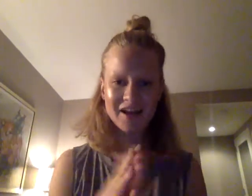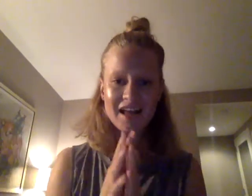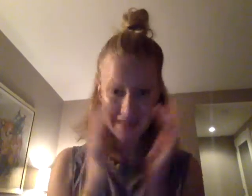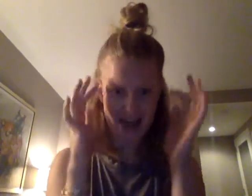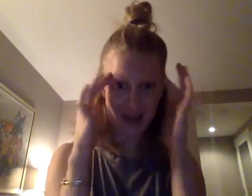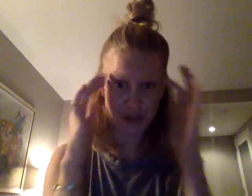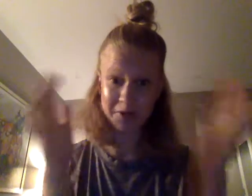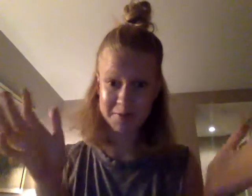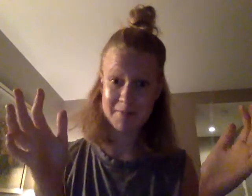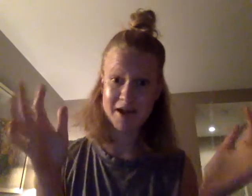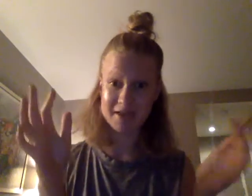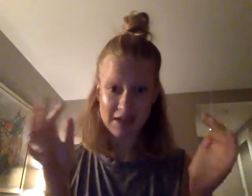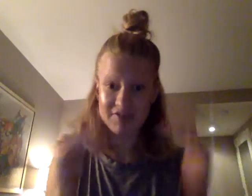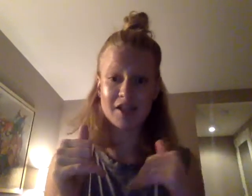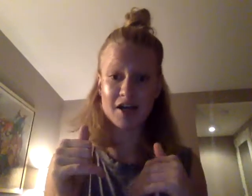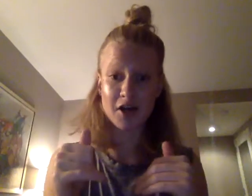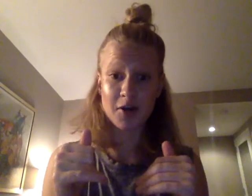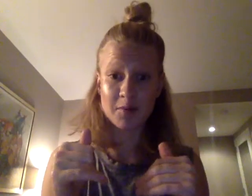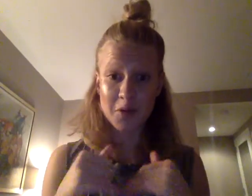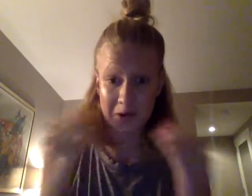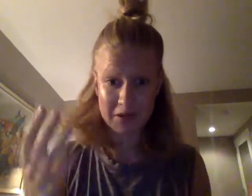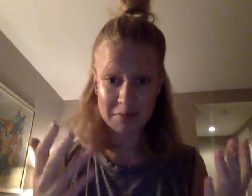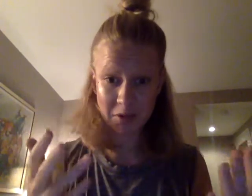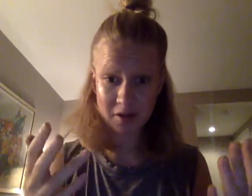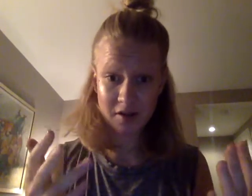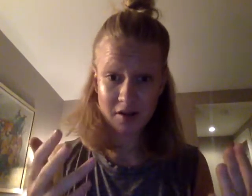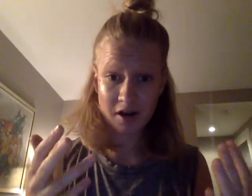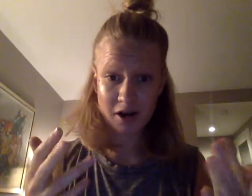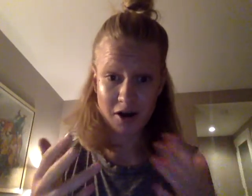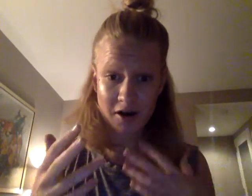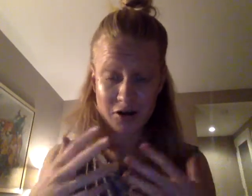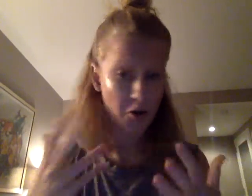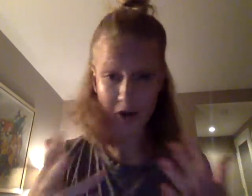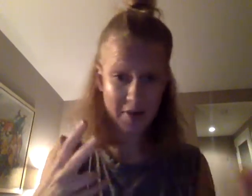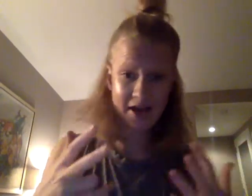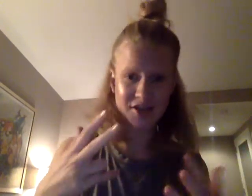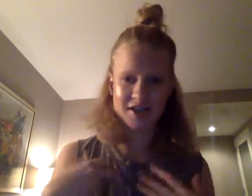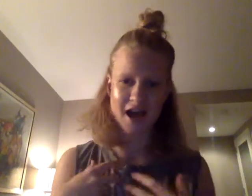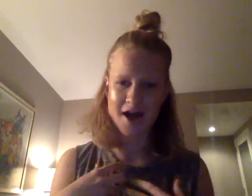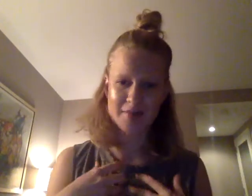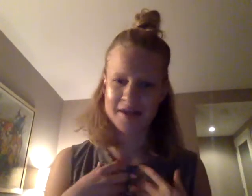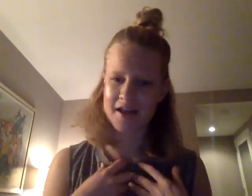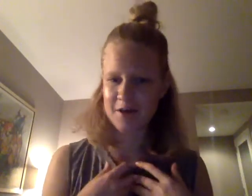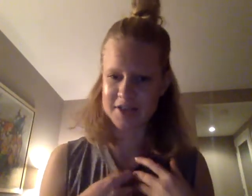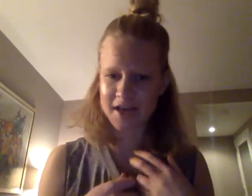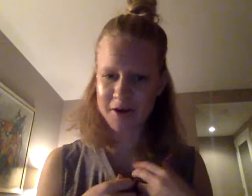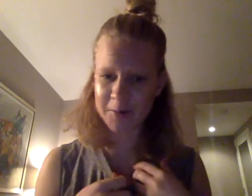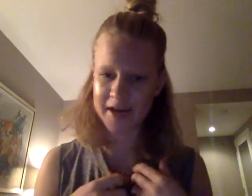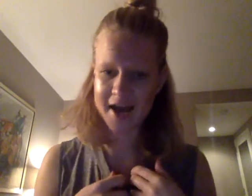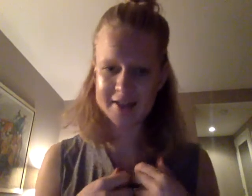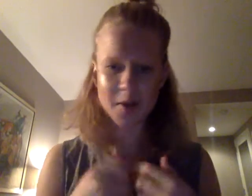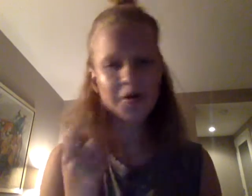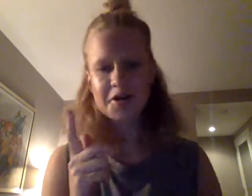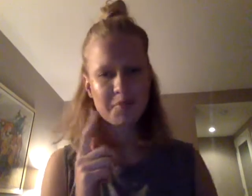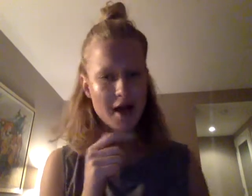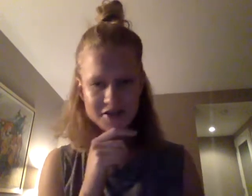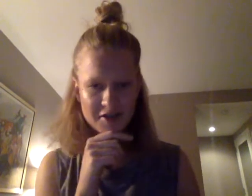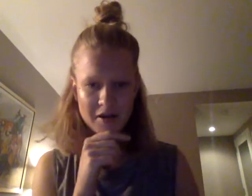That actually blows my mind because I feel like more people know their passion and I'm like that outsider when asked, like, what are you passionate about?